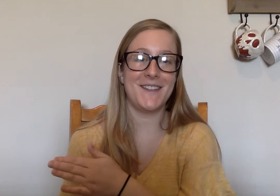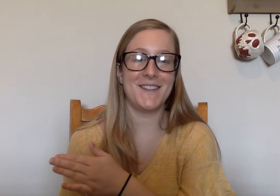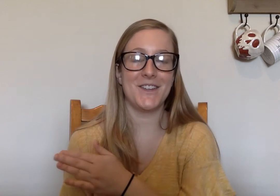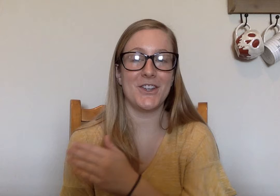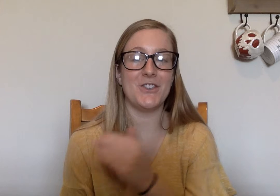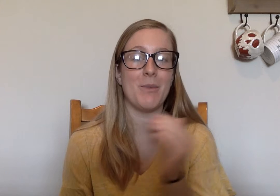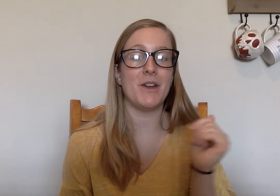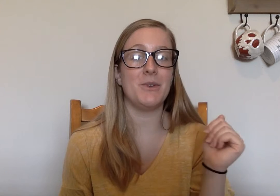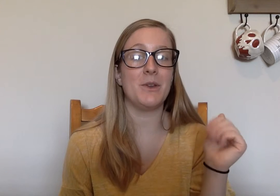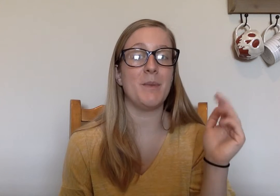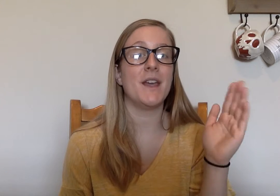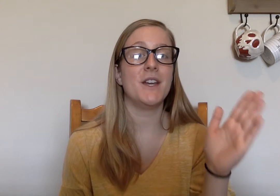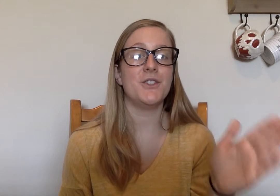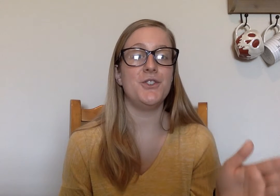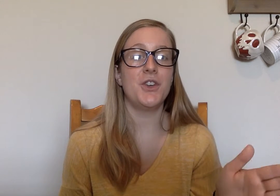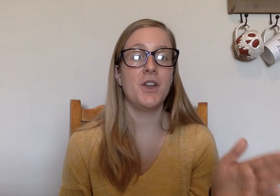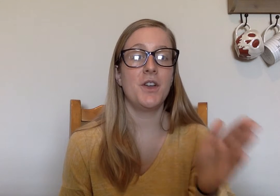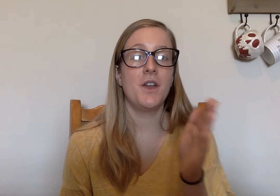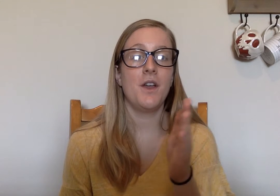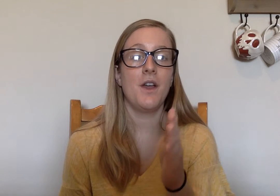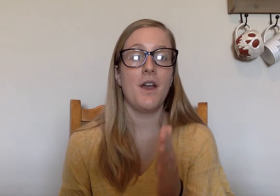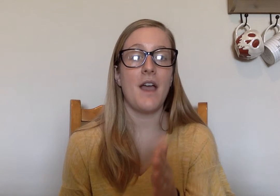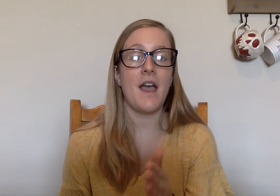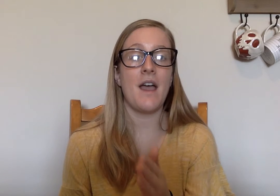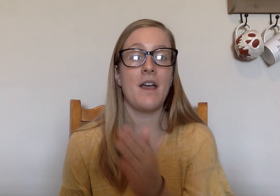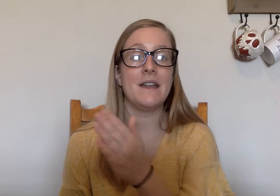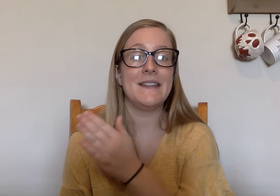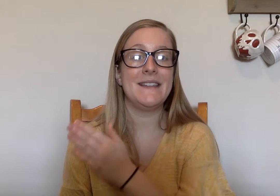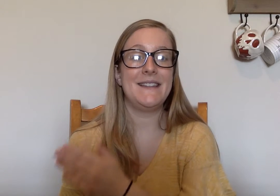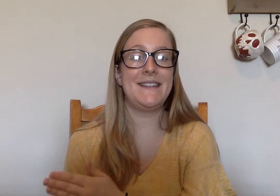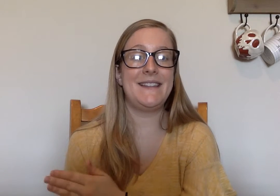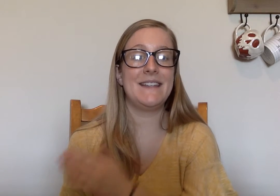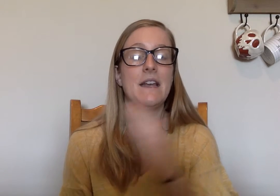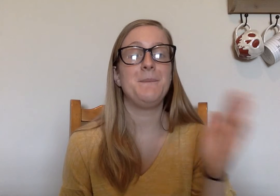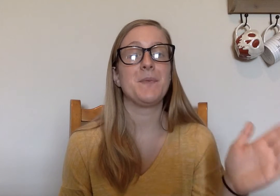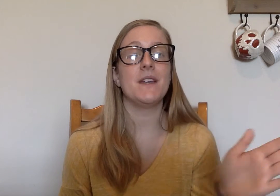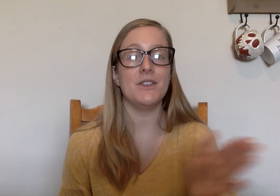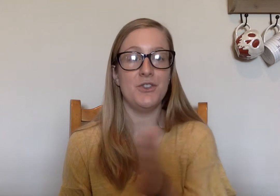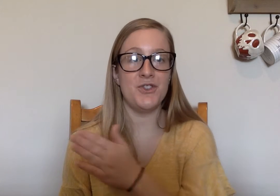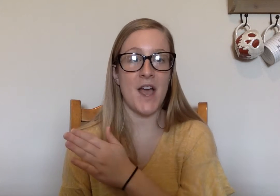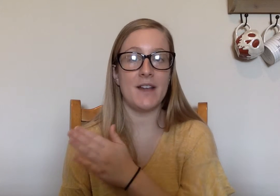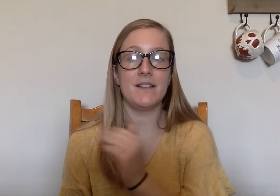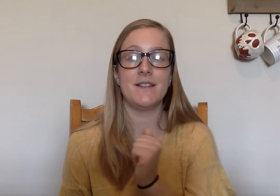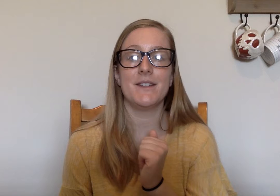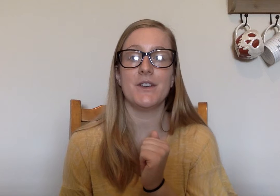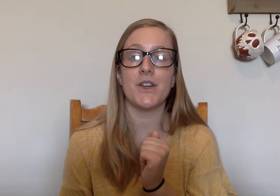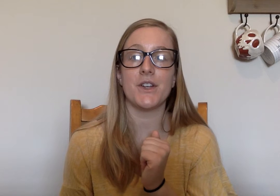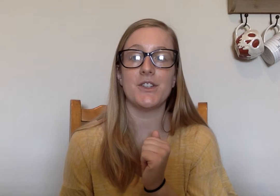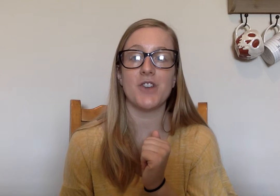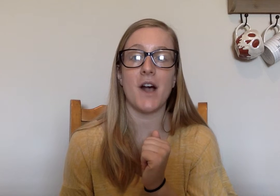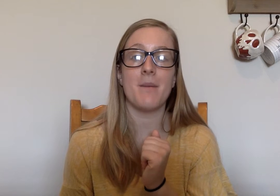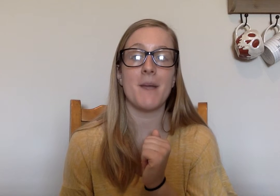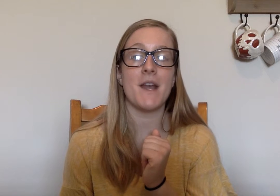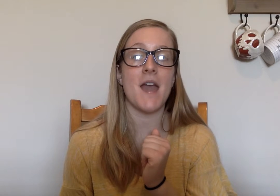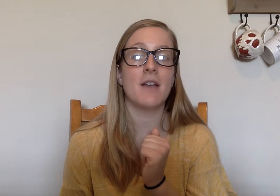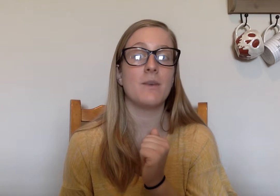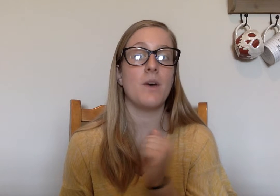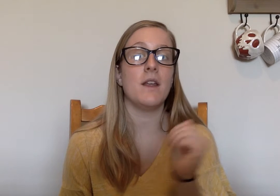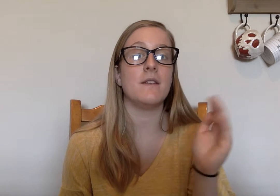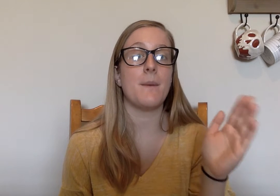Good job. Ready? Do it with me. J, A, T. Jet. Good job. My next one is